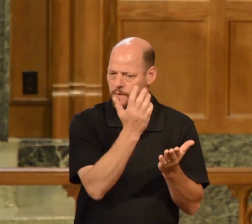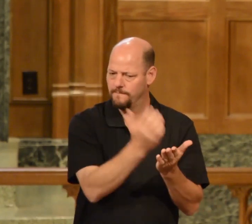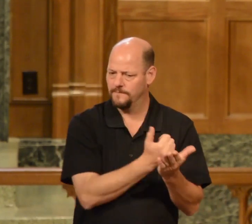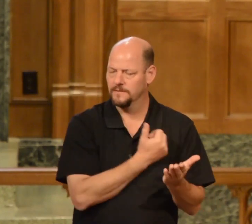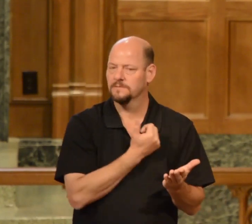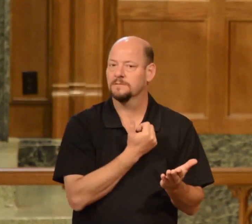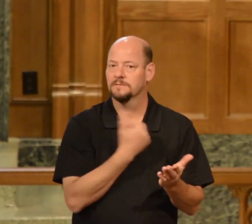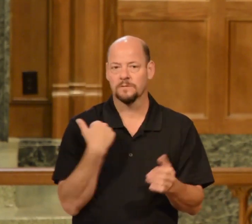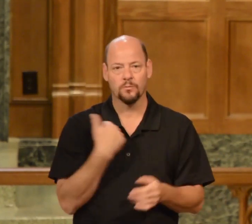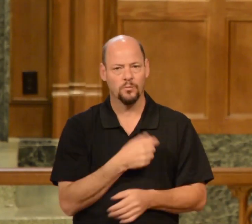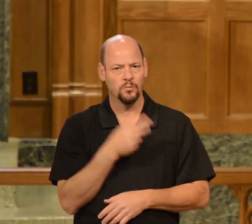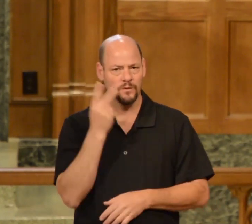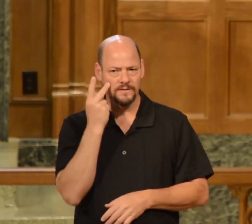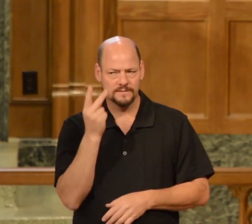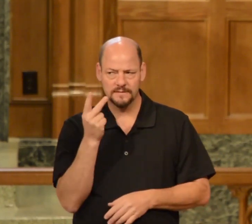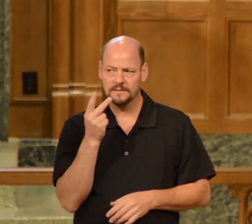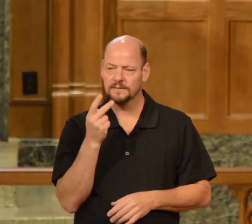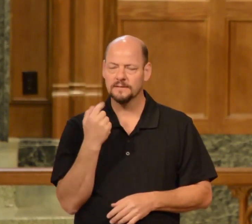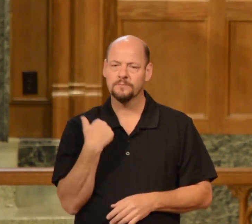now what do we see